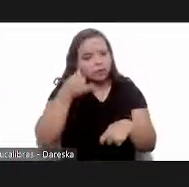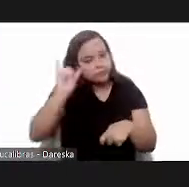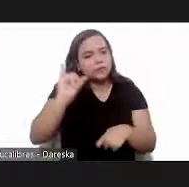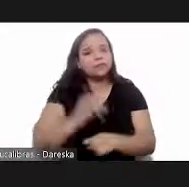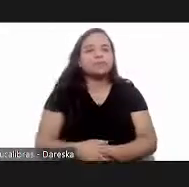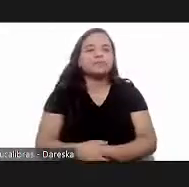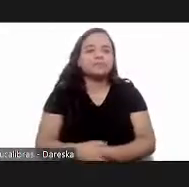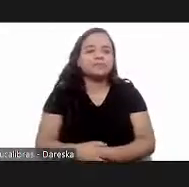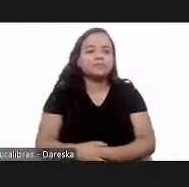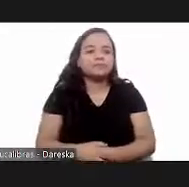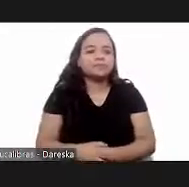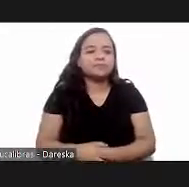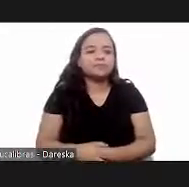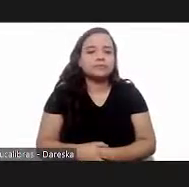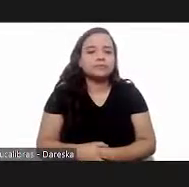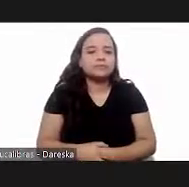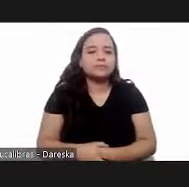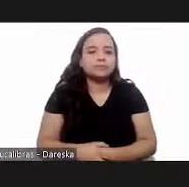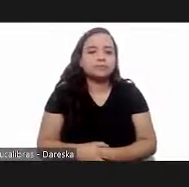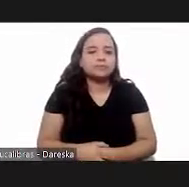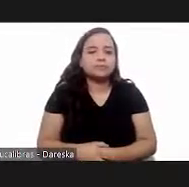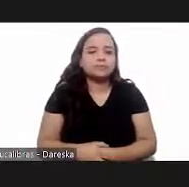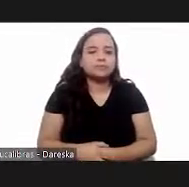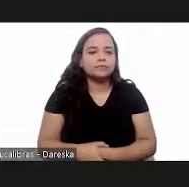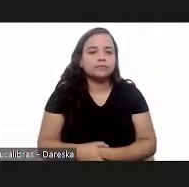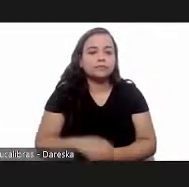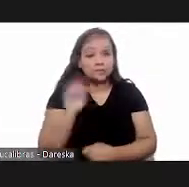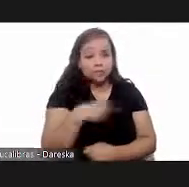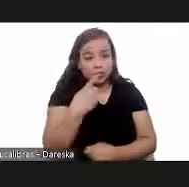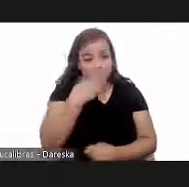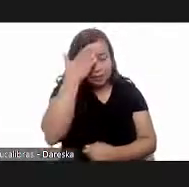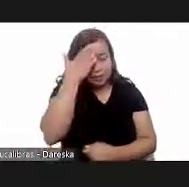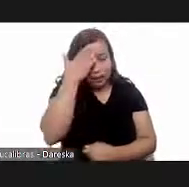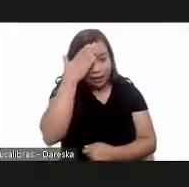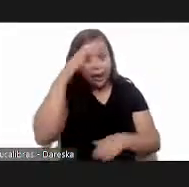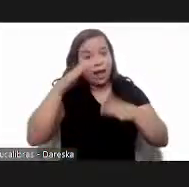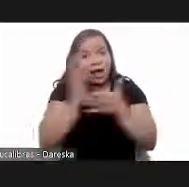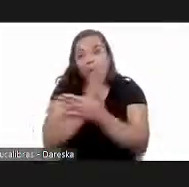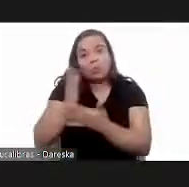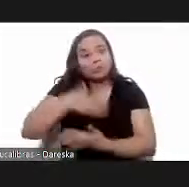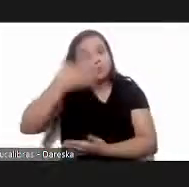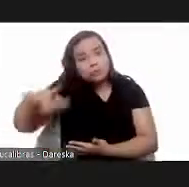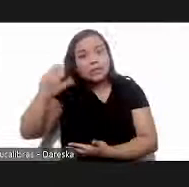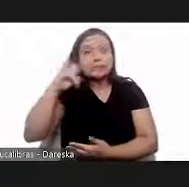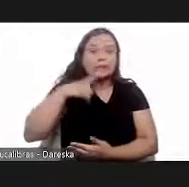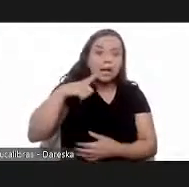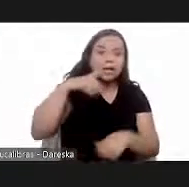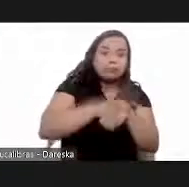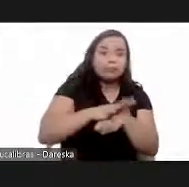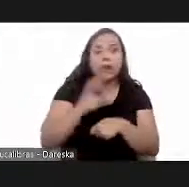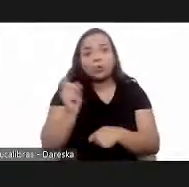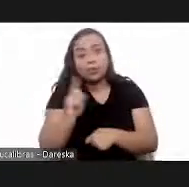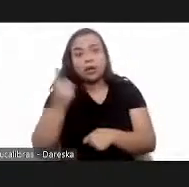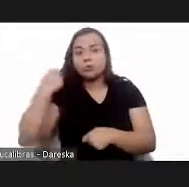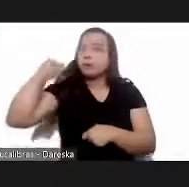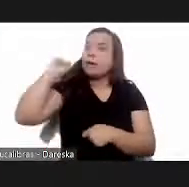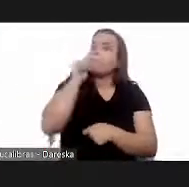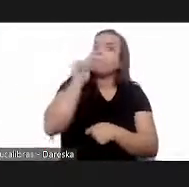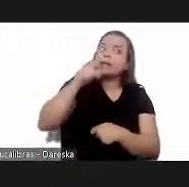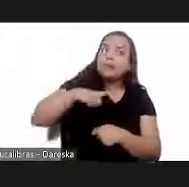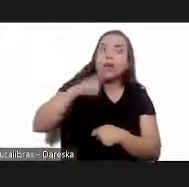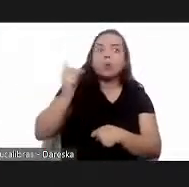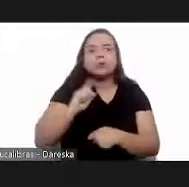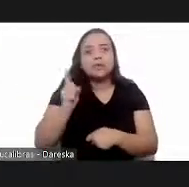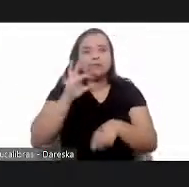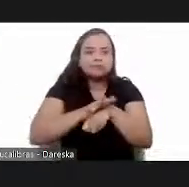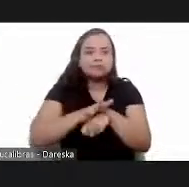the kissing bugs to prevent the disease from affecting and we need to screen as well to do the